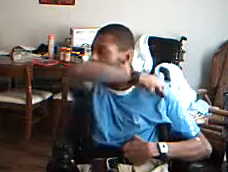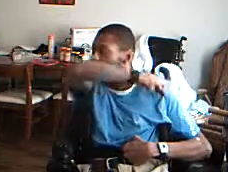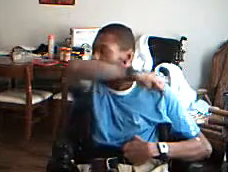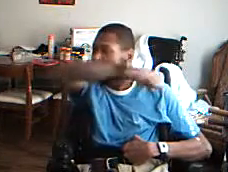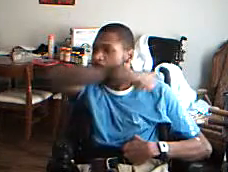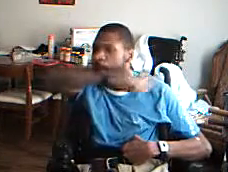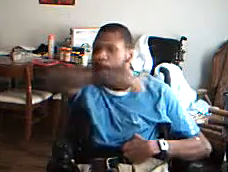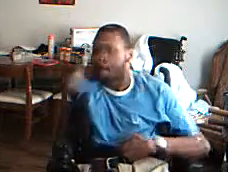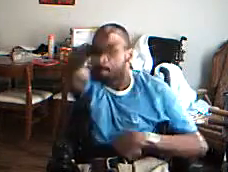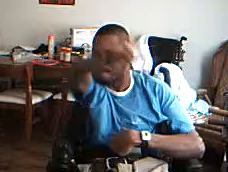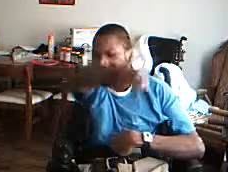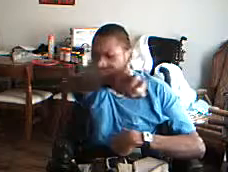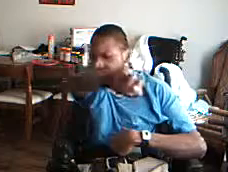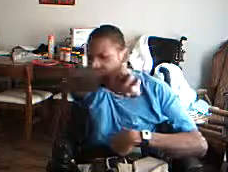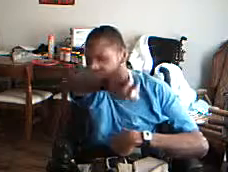Boom.